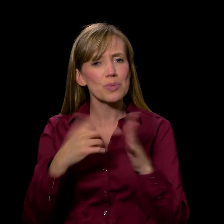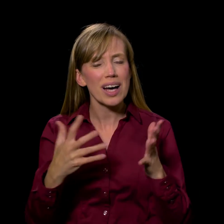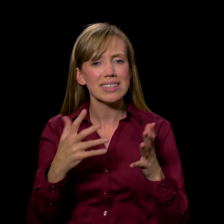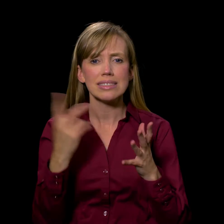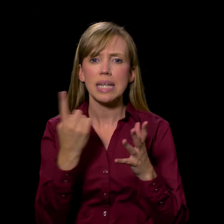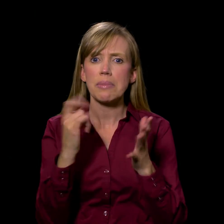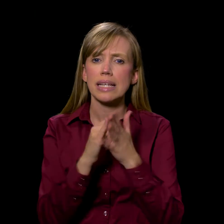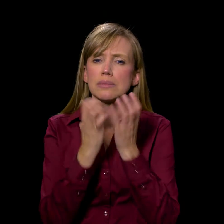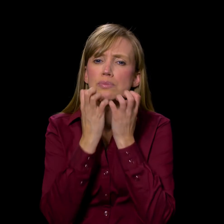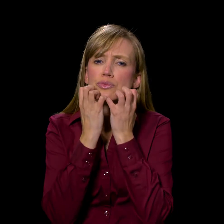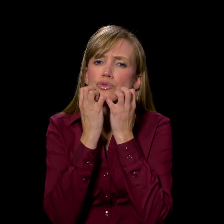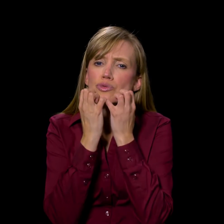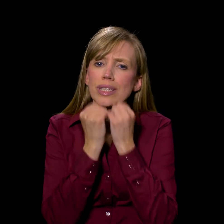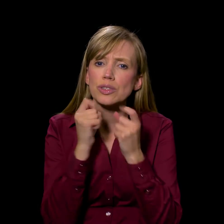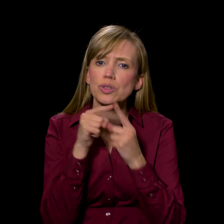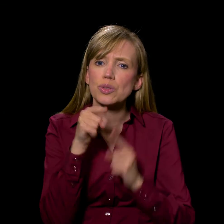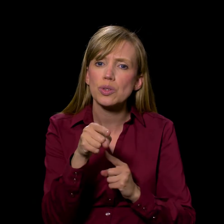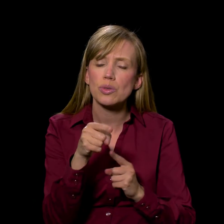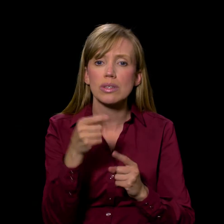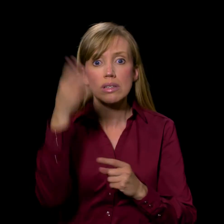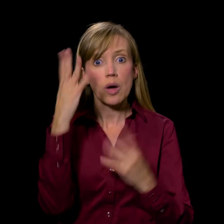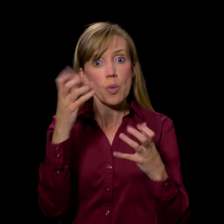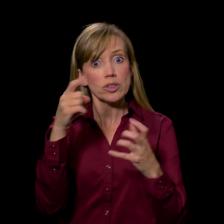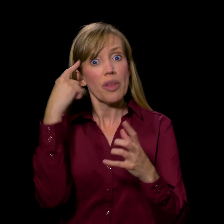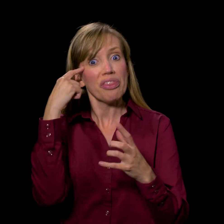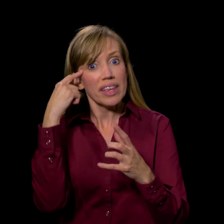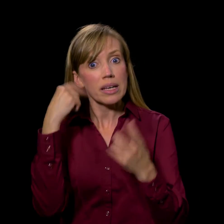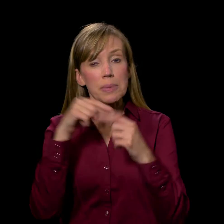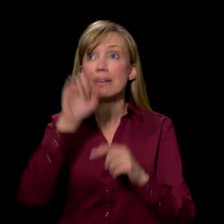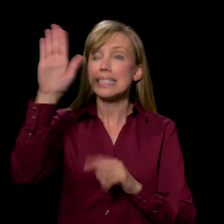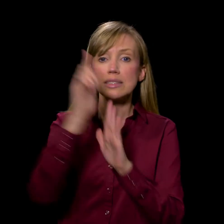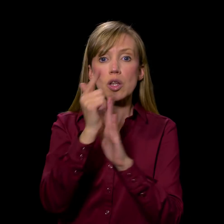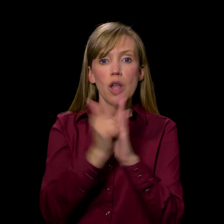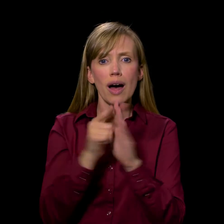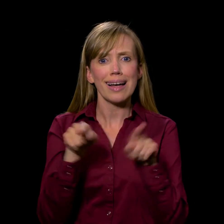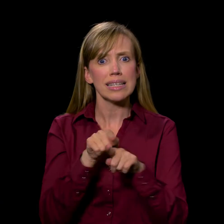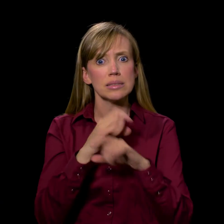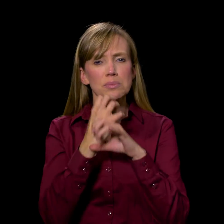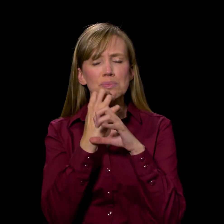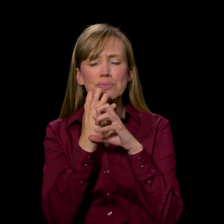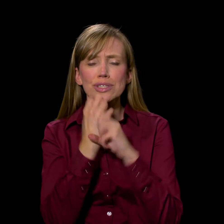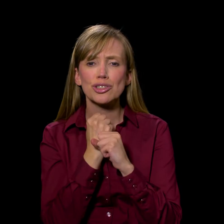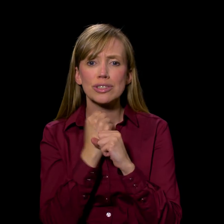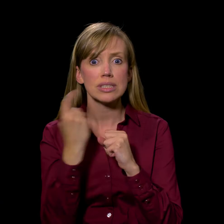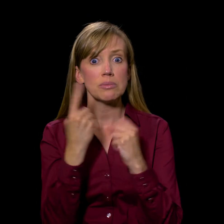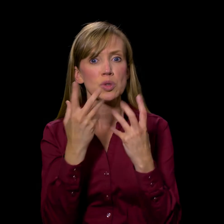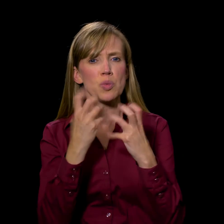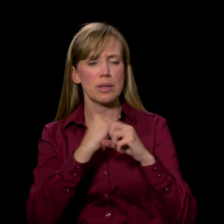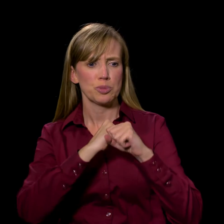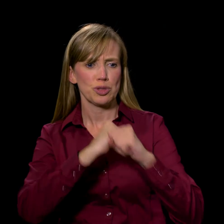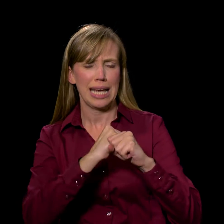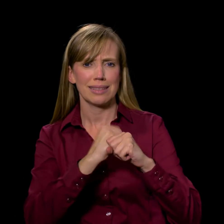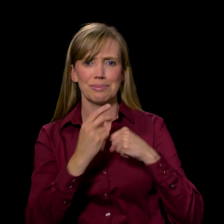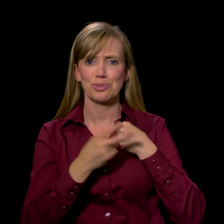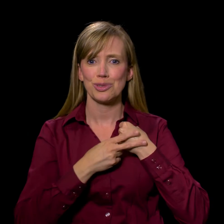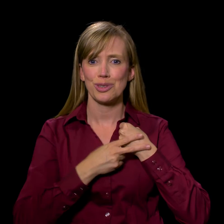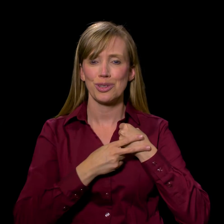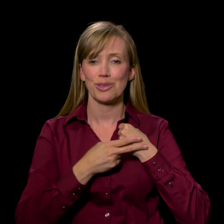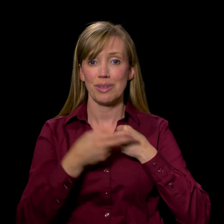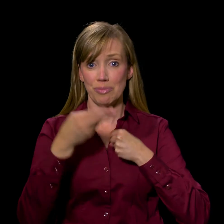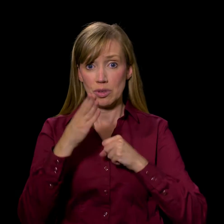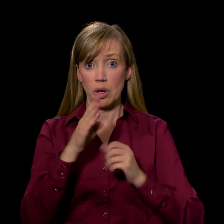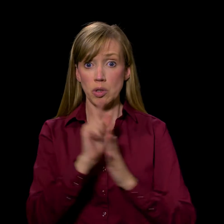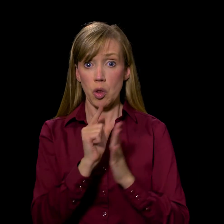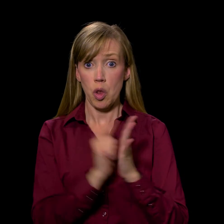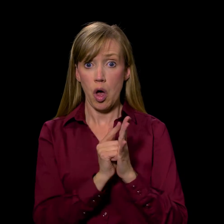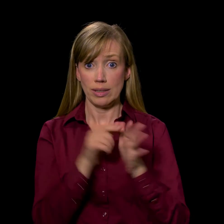most precious. And God wants us to think of his law in that way, precious, something to be protected and preserved. God's